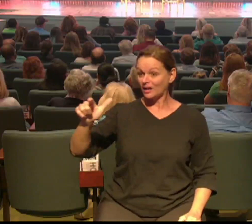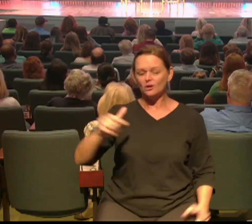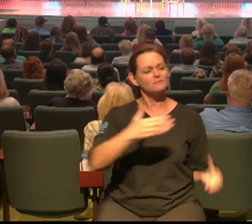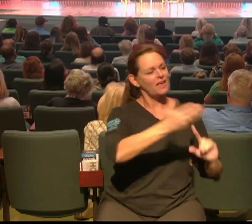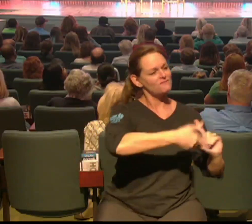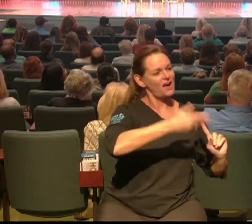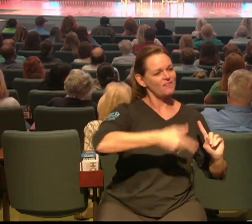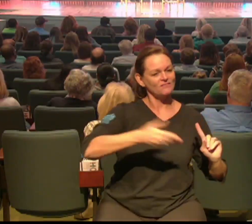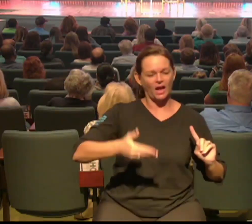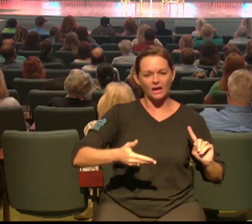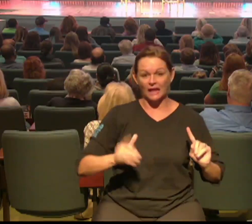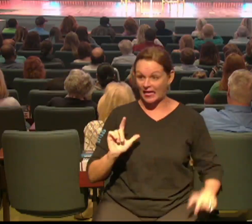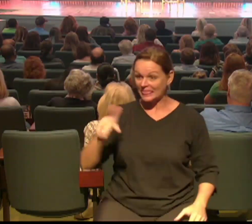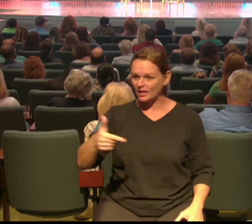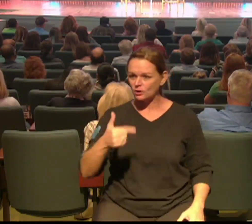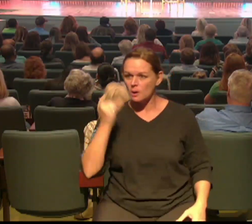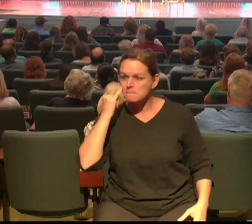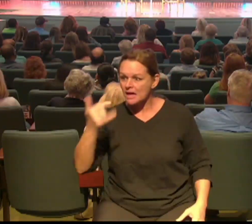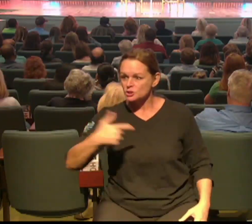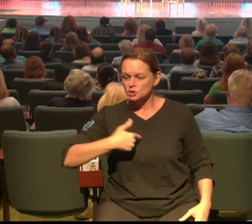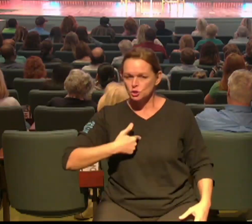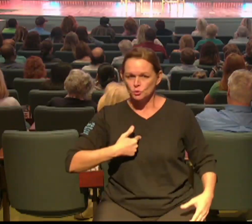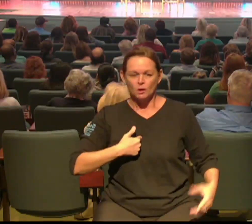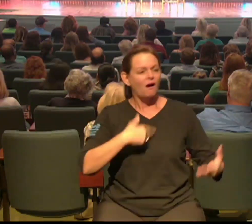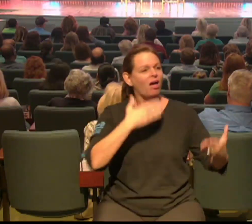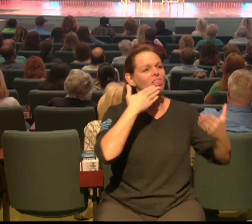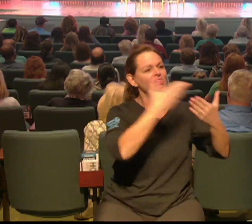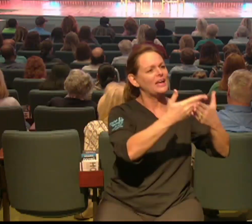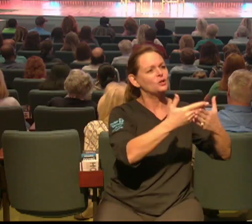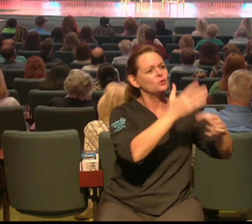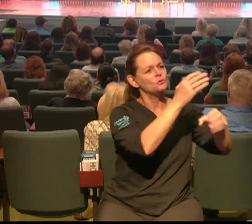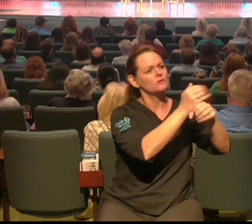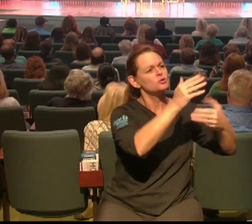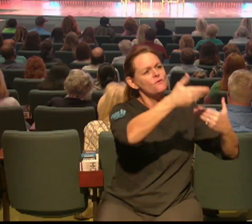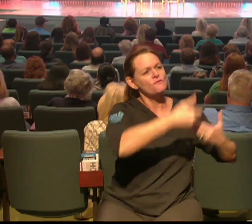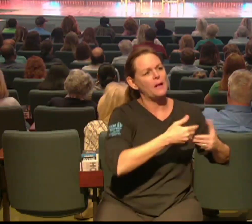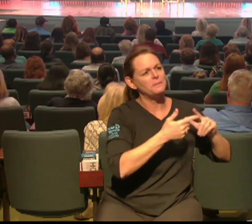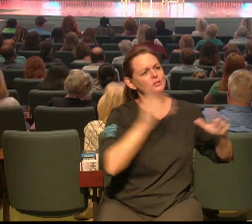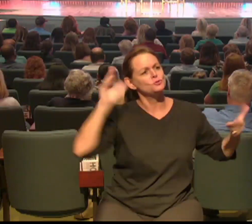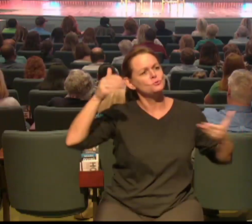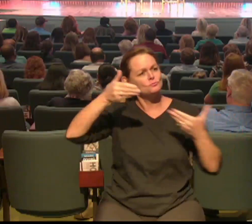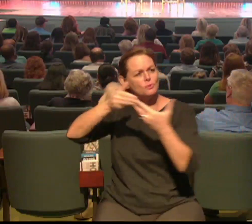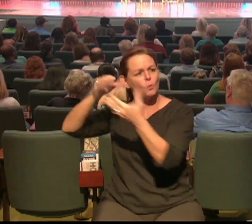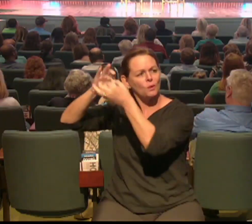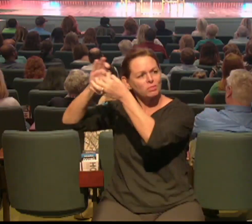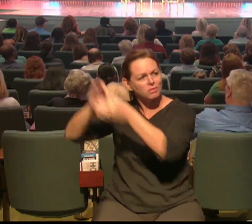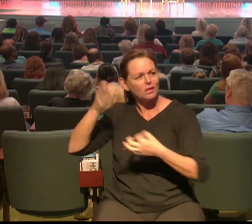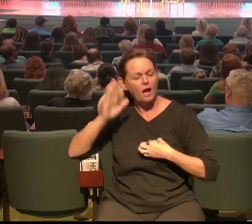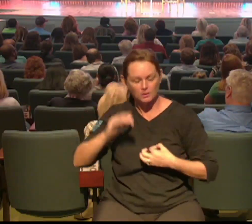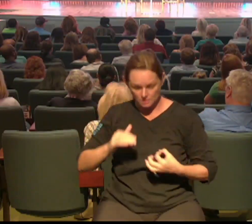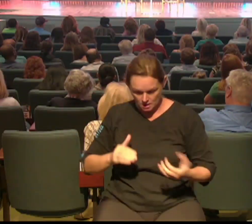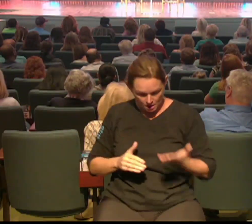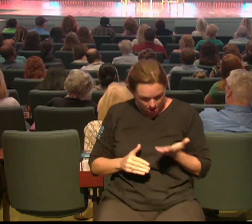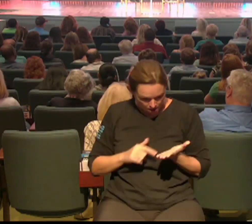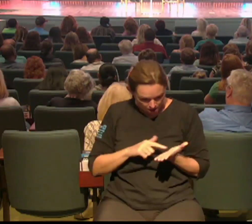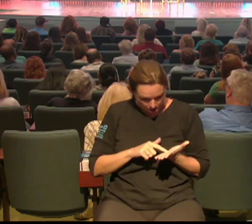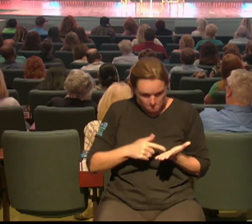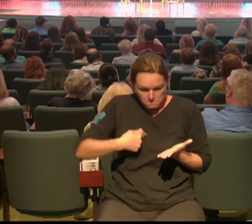you letters because every message needs a messenger and you are going to be somebody's messenger. The apostle Paul puts it this way in Romans chapter